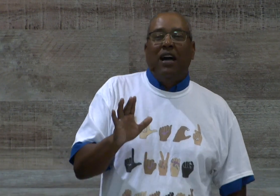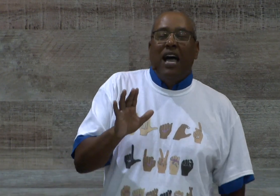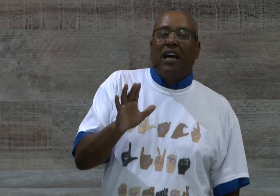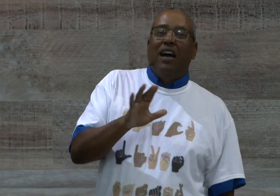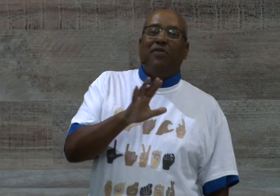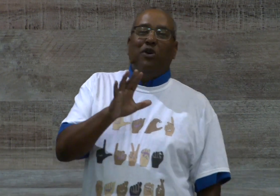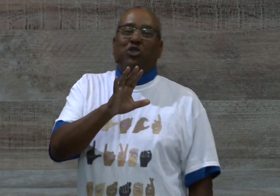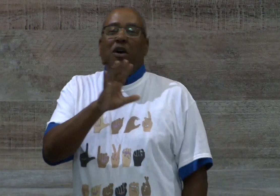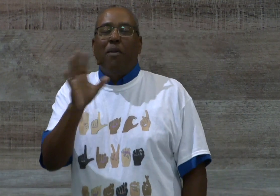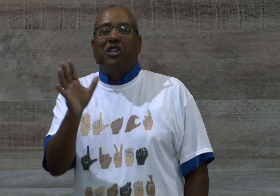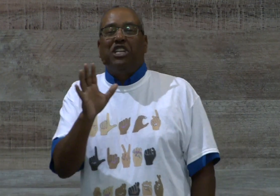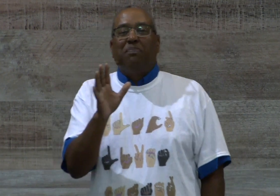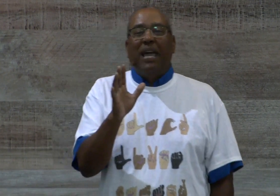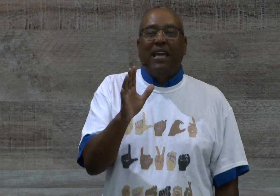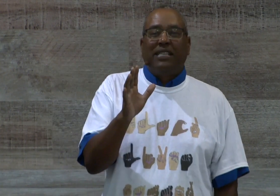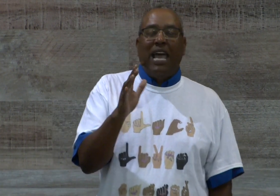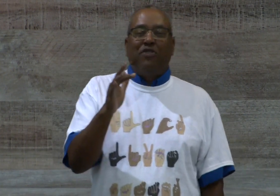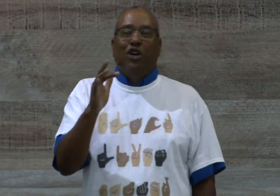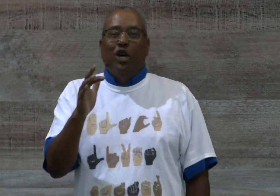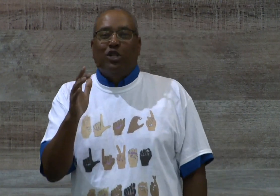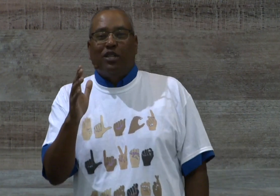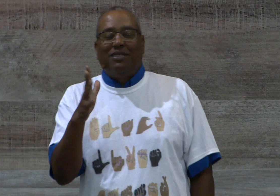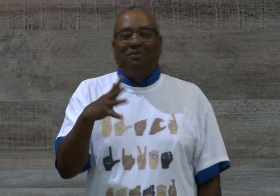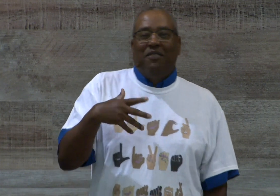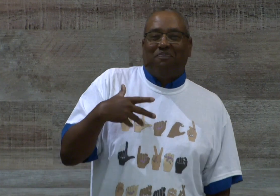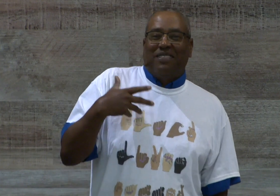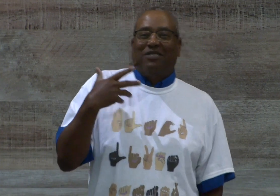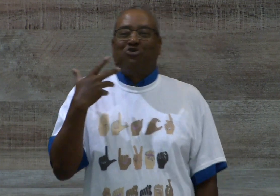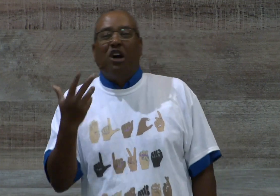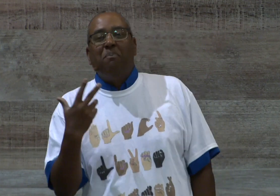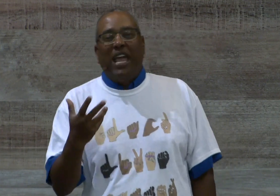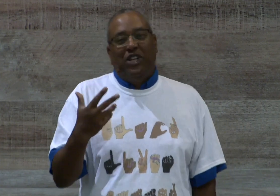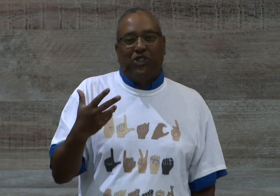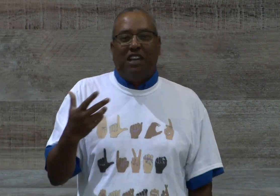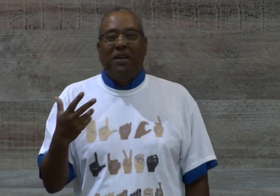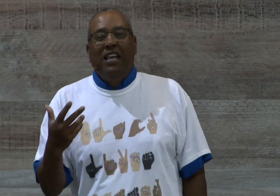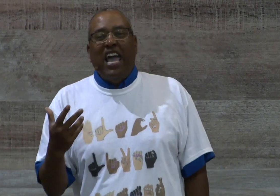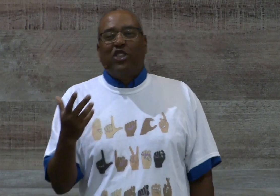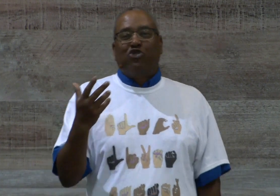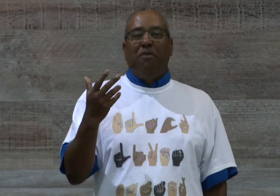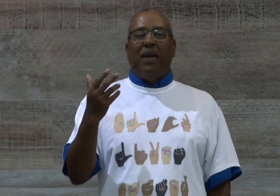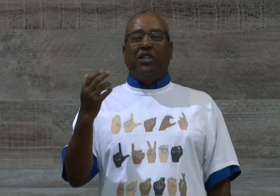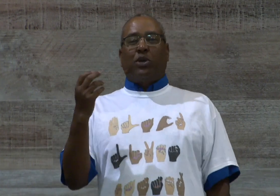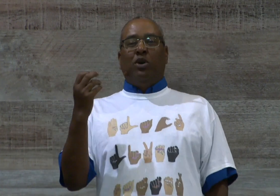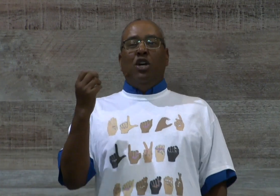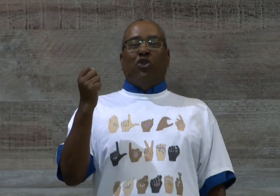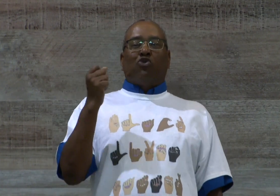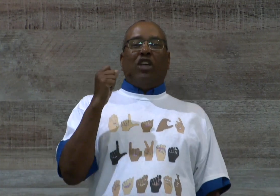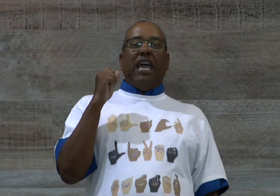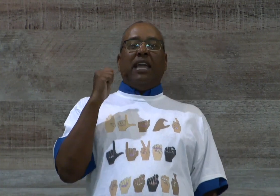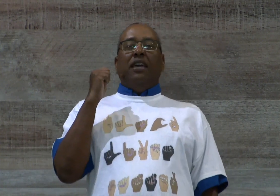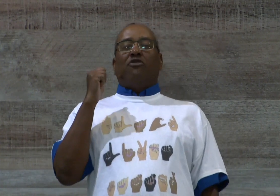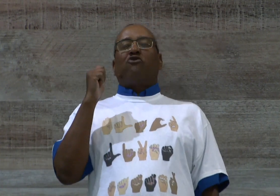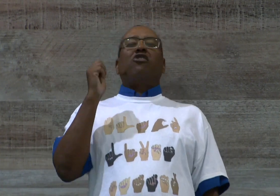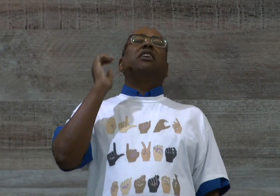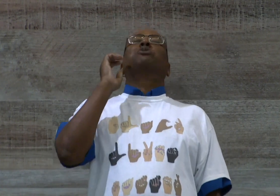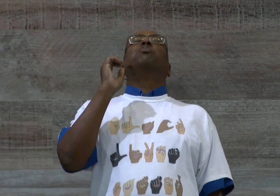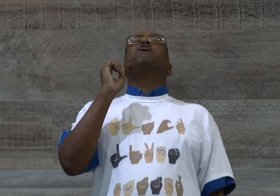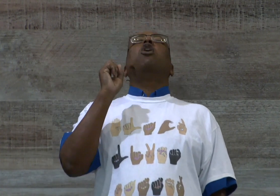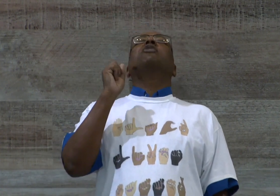love those marching bands that have the drum major. Amen? And the drum major will lay, let's roll their